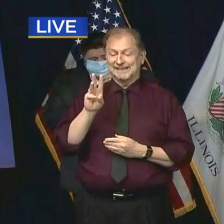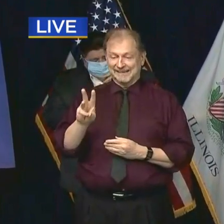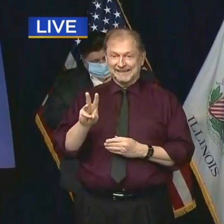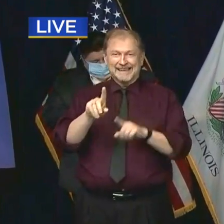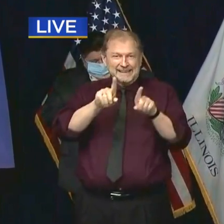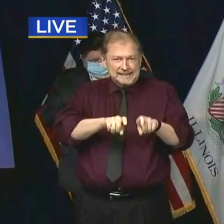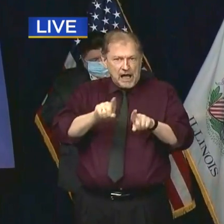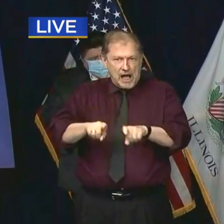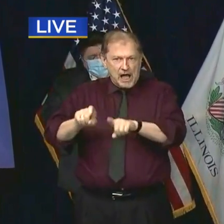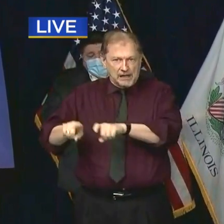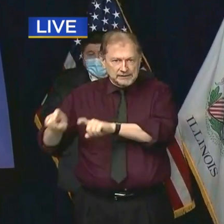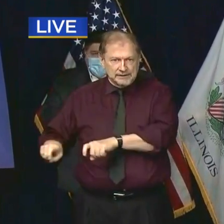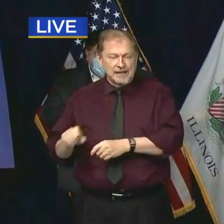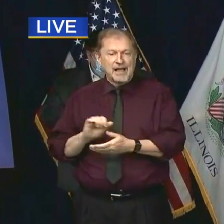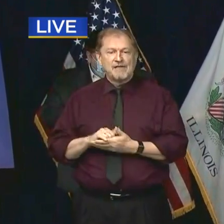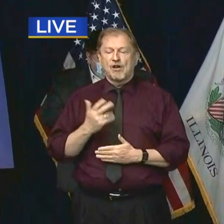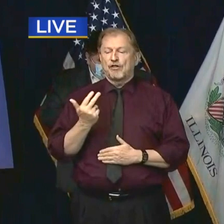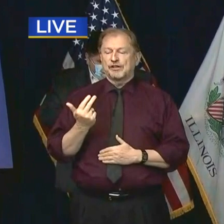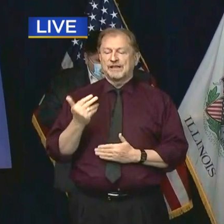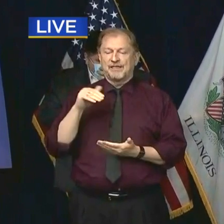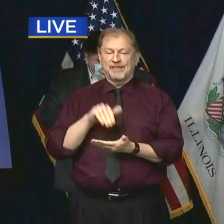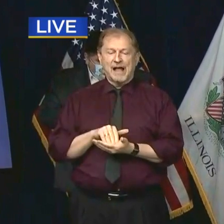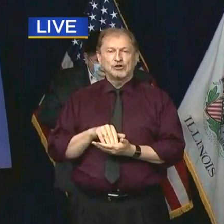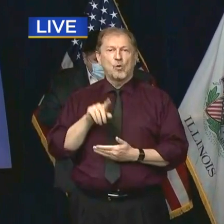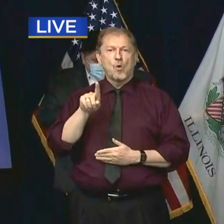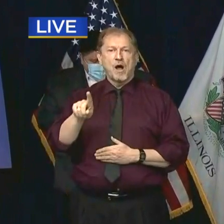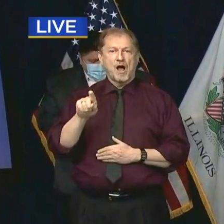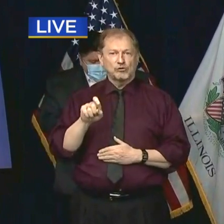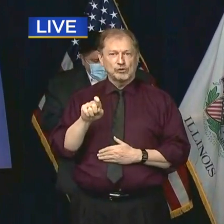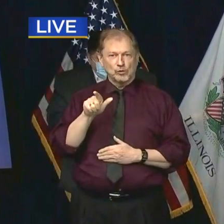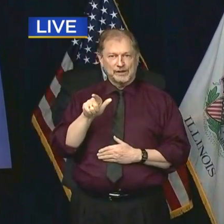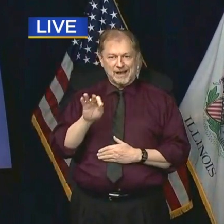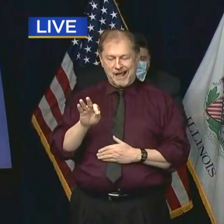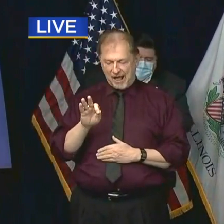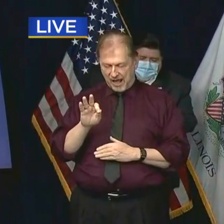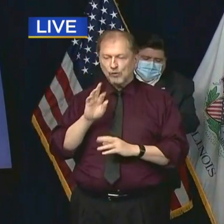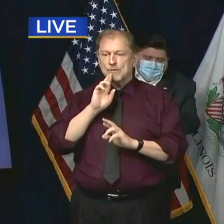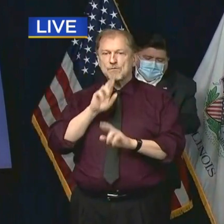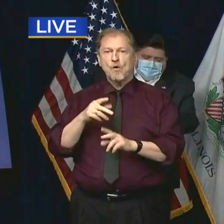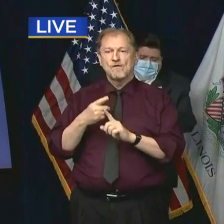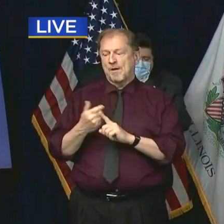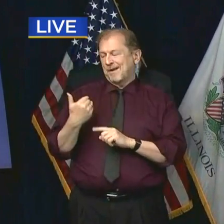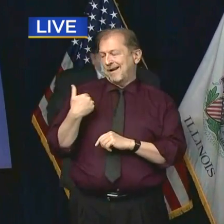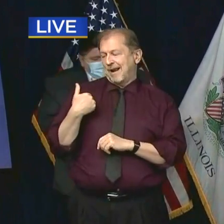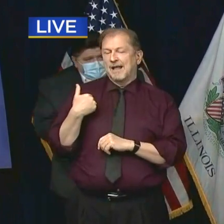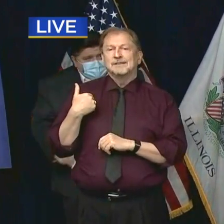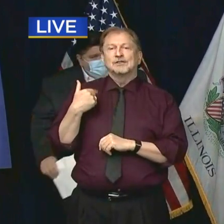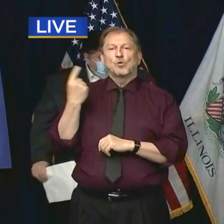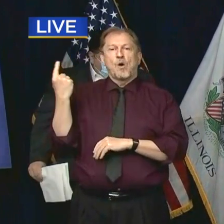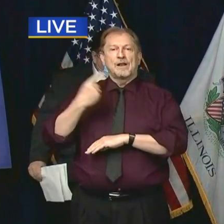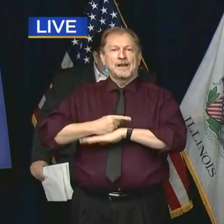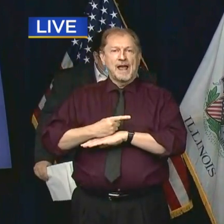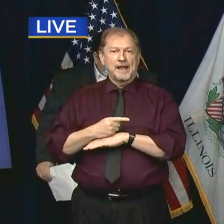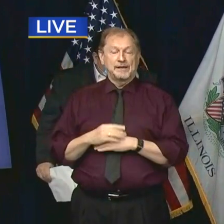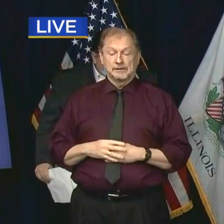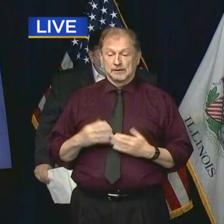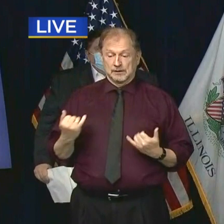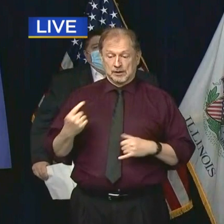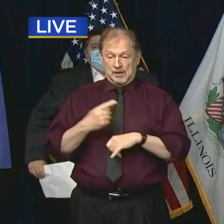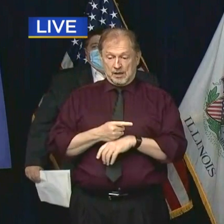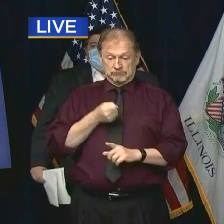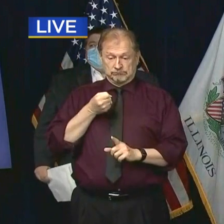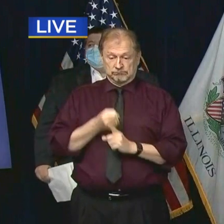with 13,139 being reported in the last 24 hours. Today we are reporting an additional 2